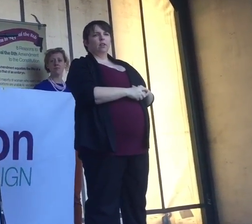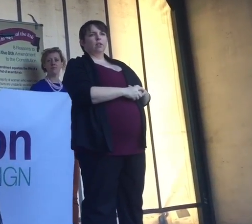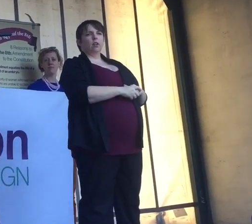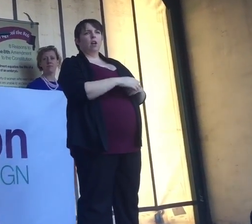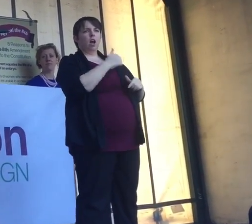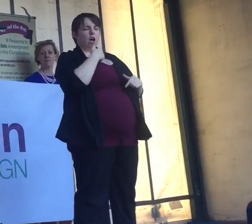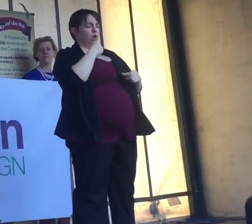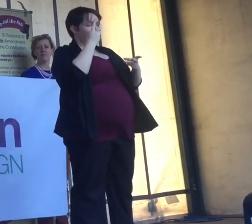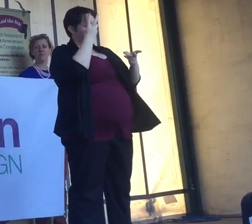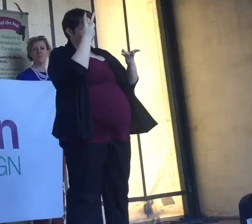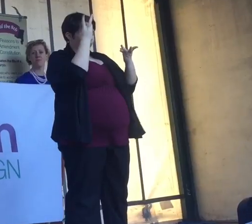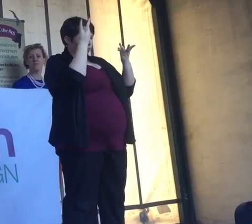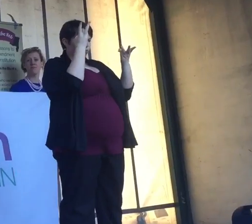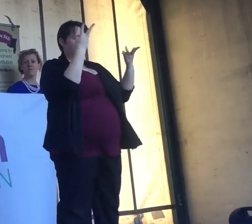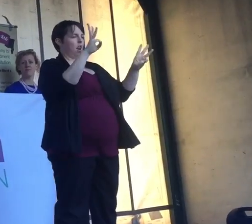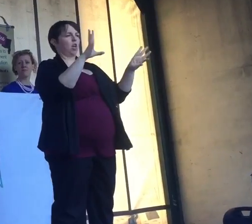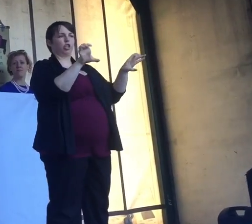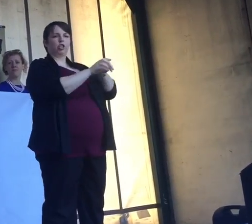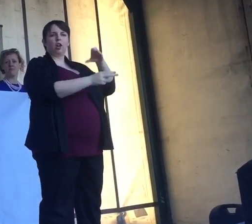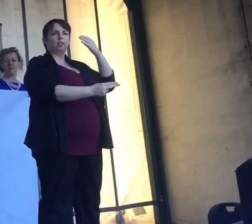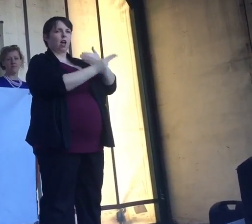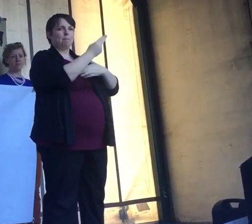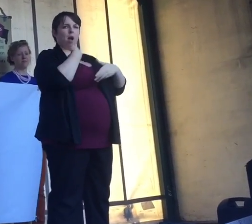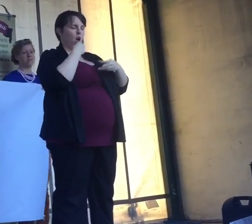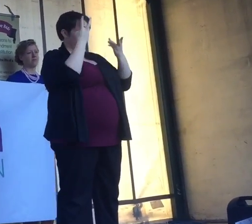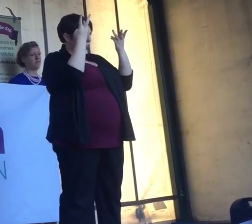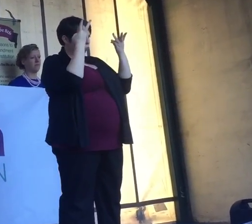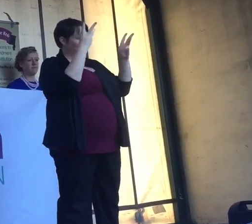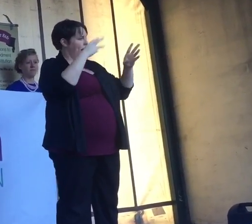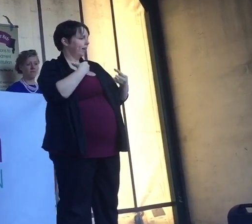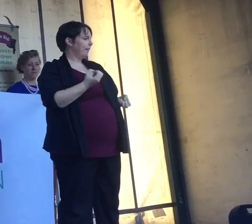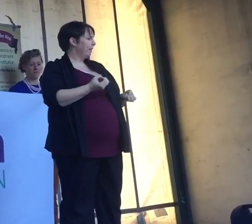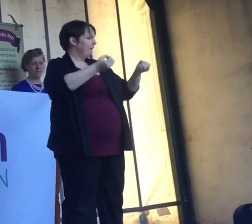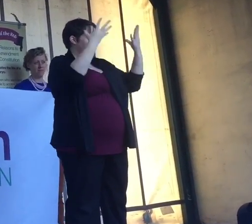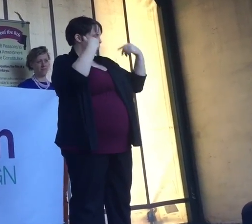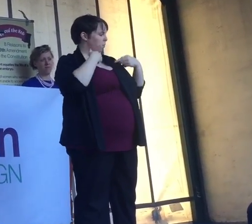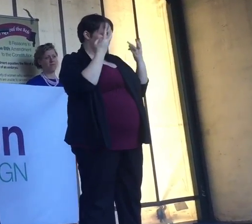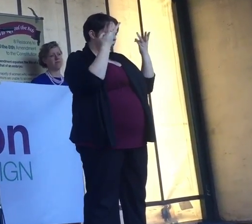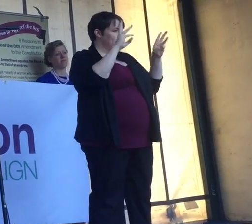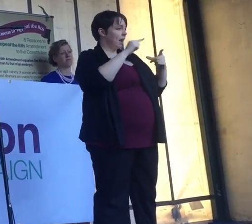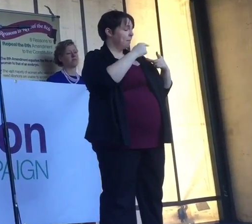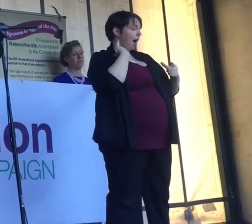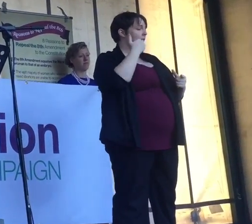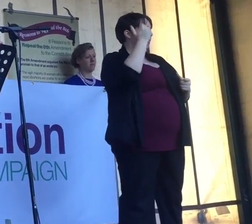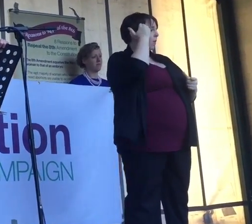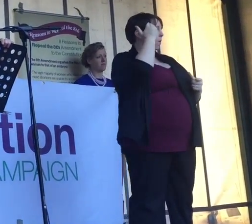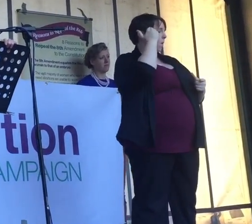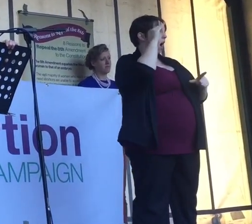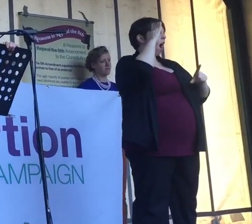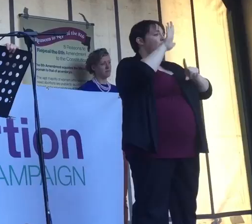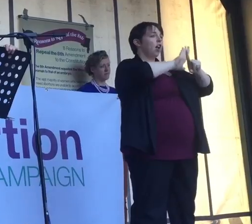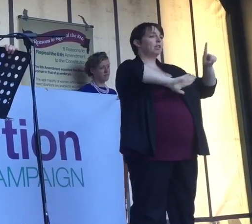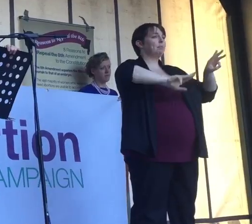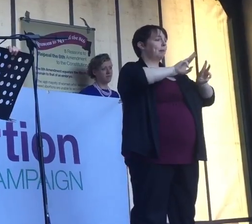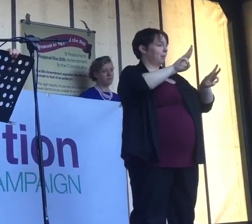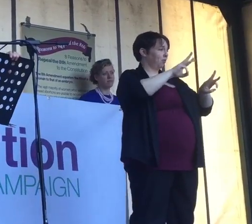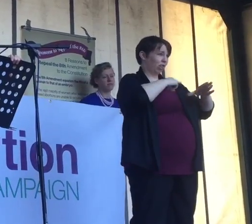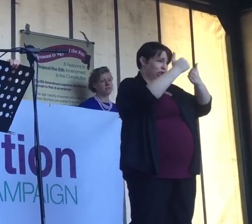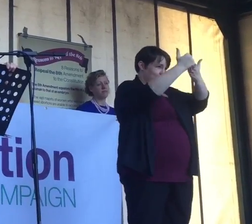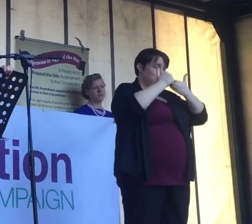We will not shut up. We will not give up and we know that the people of Ireland are behind us.